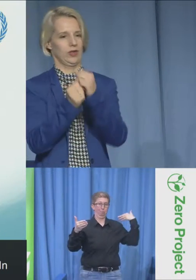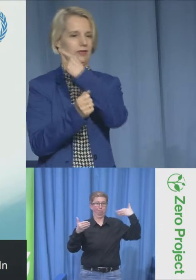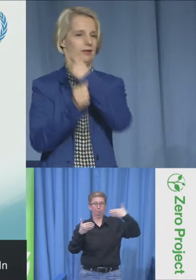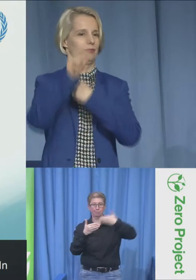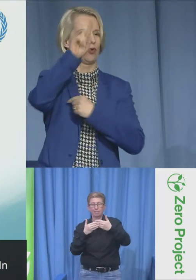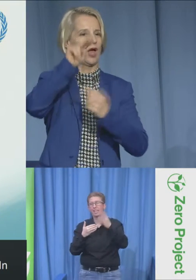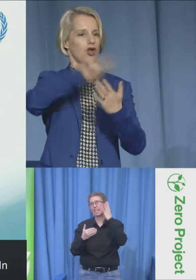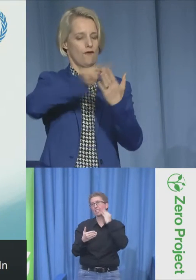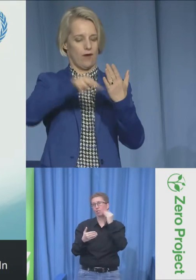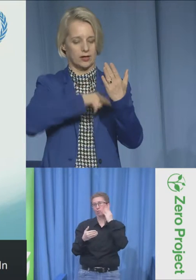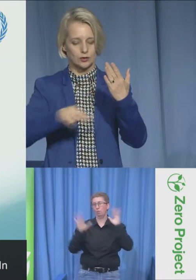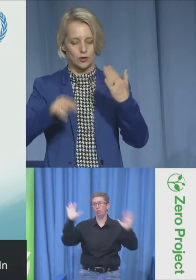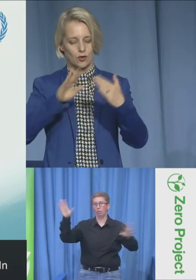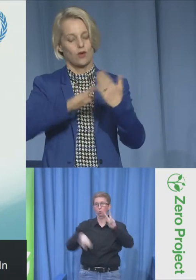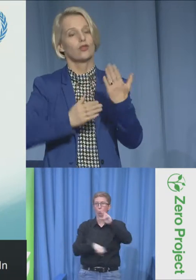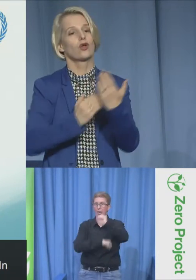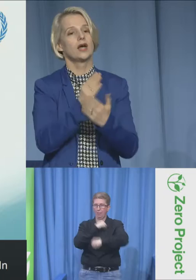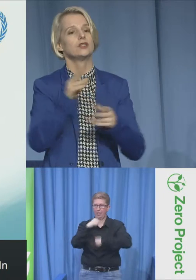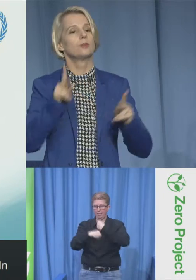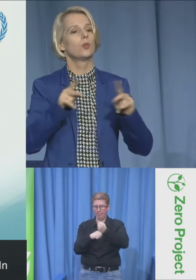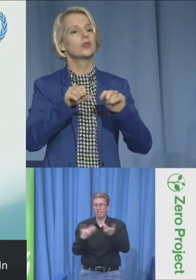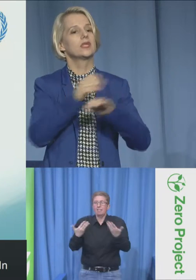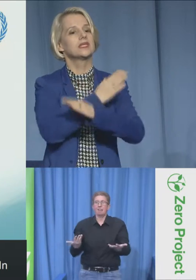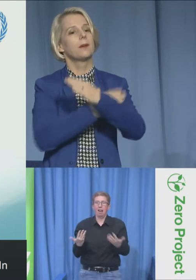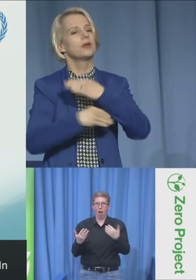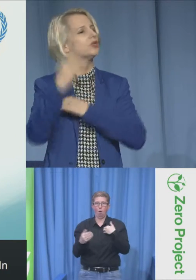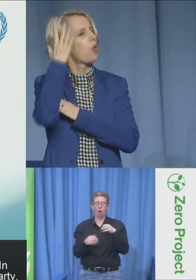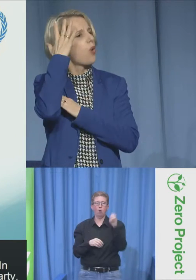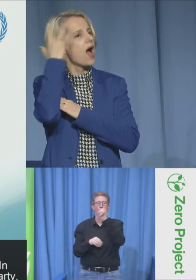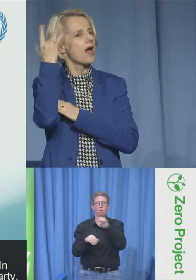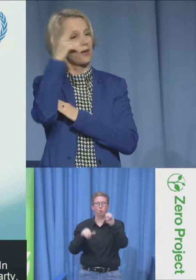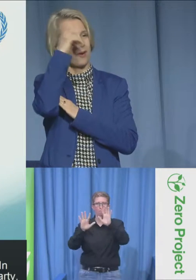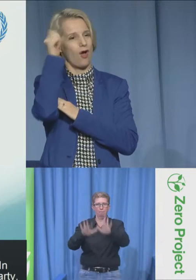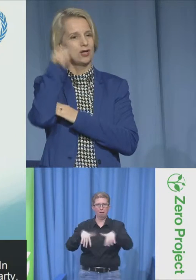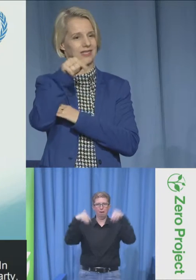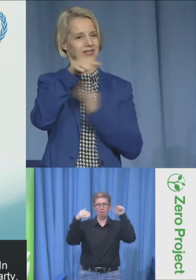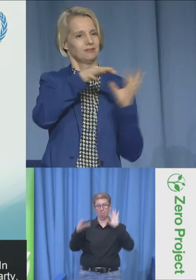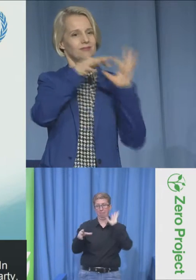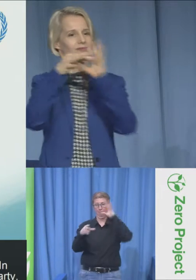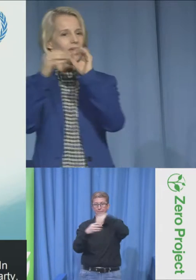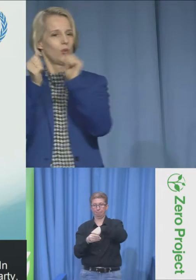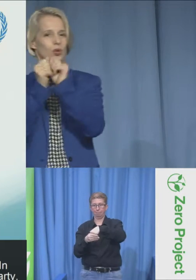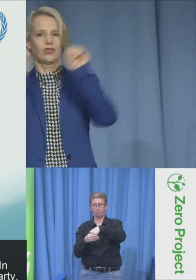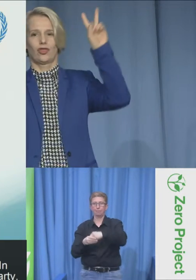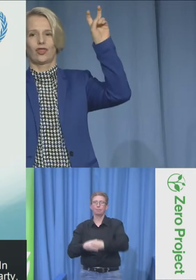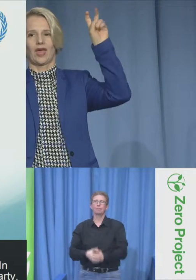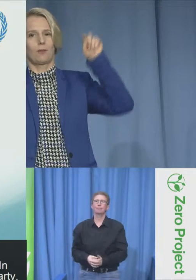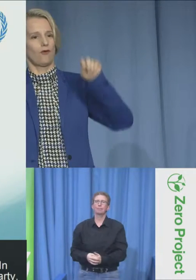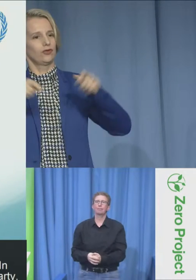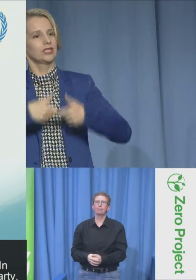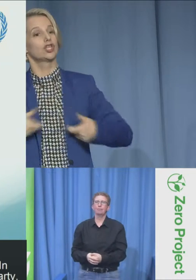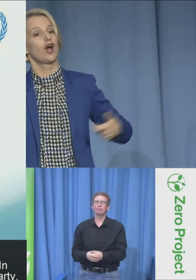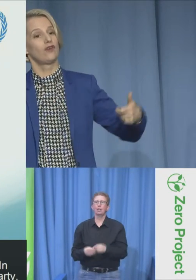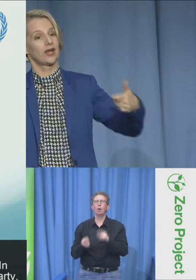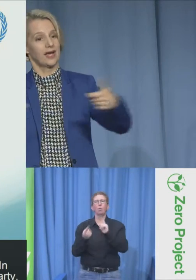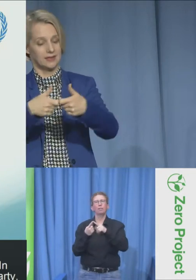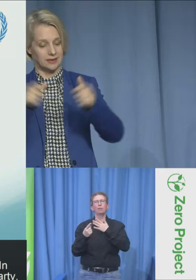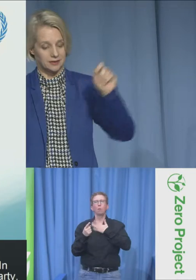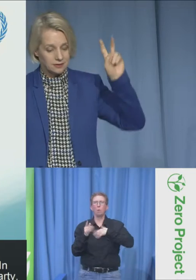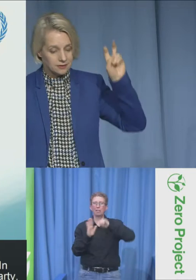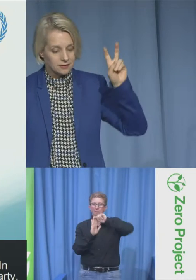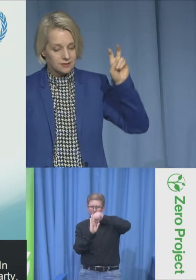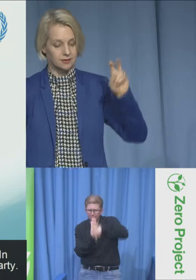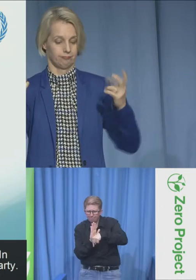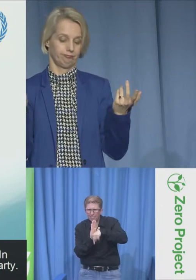I want to start digging right into the UNCRPD. This links